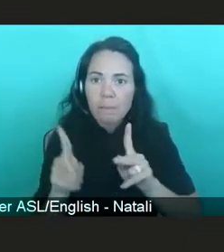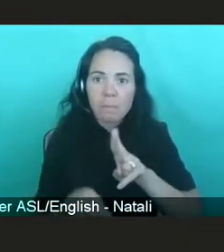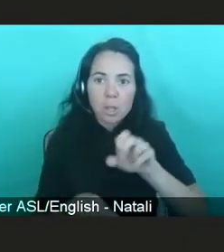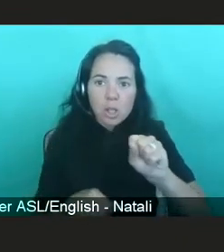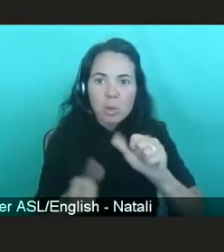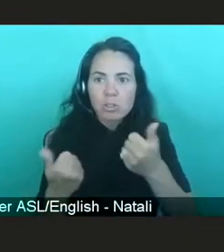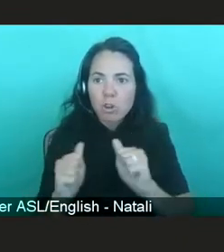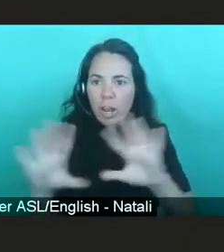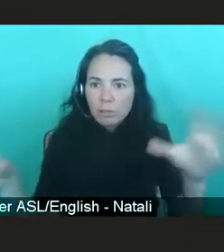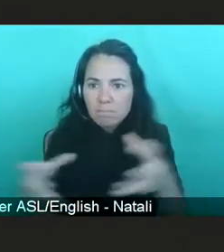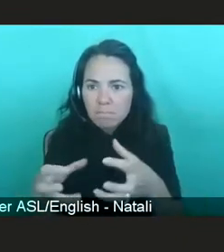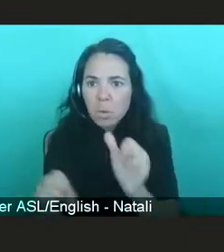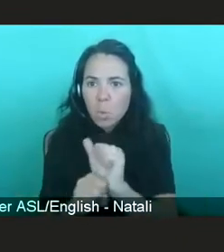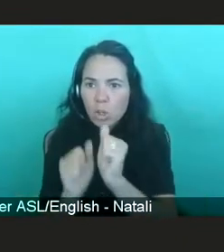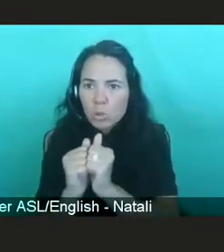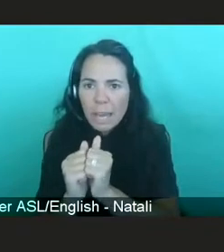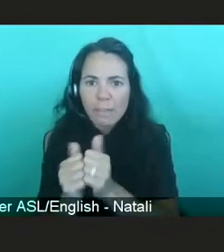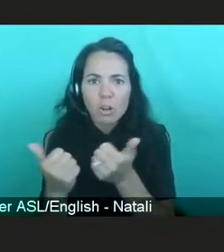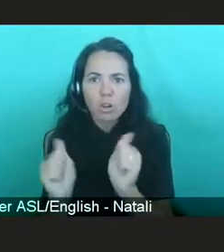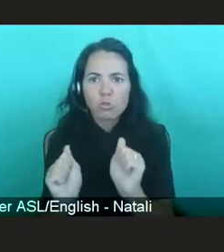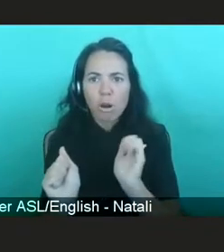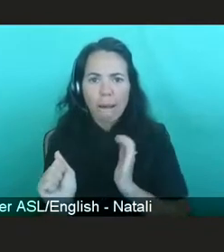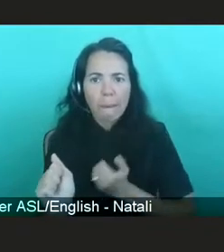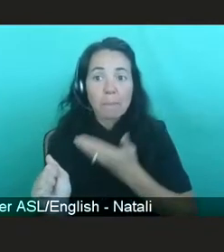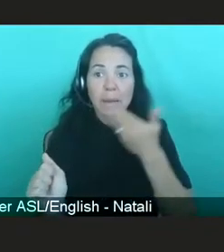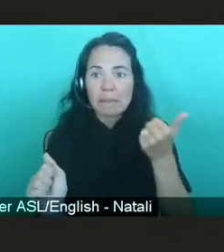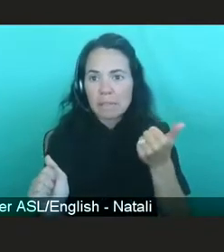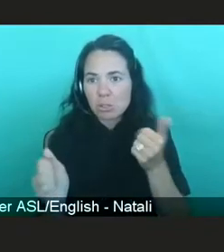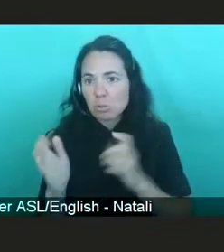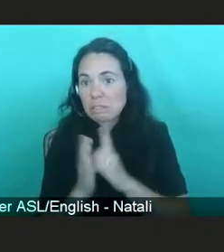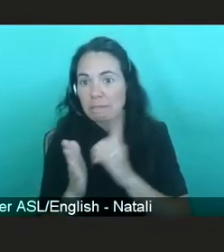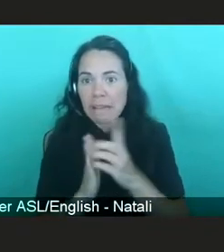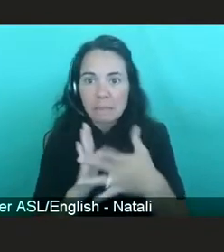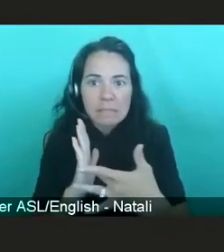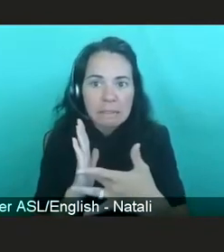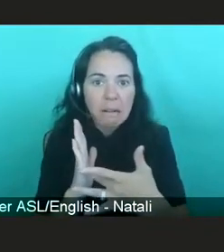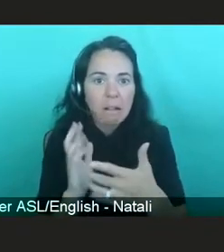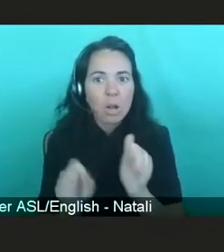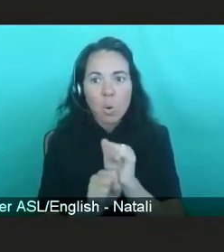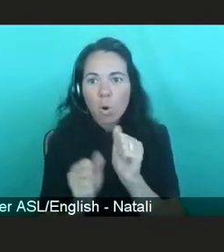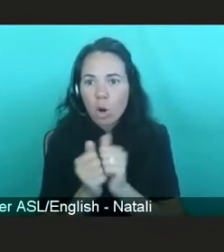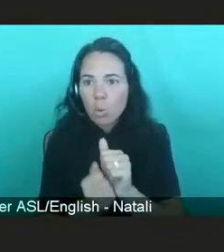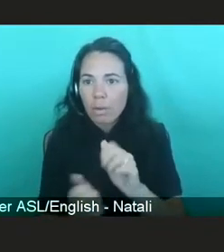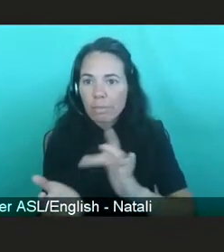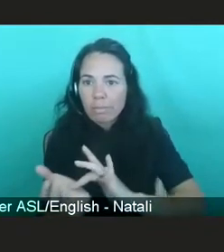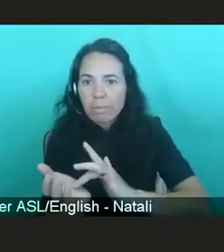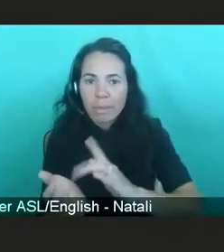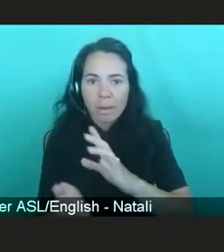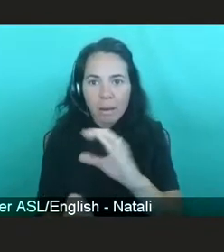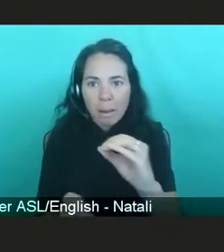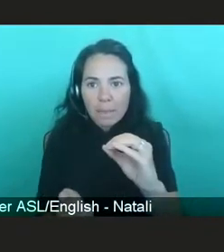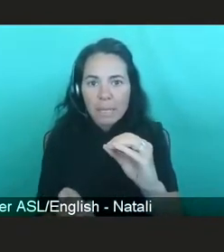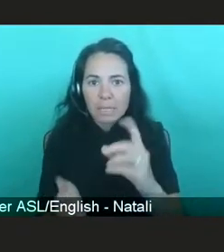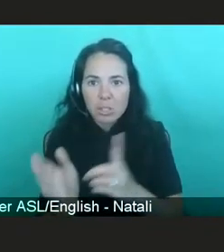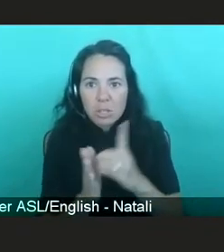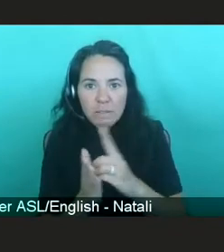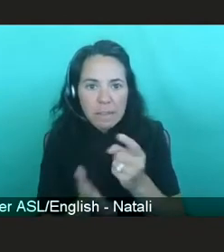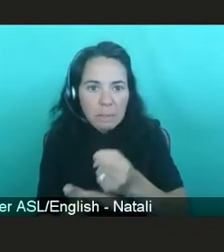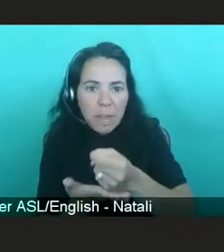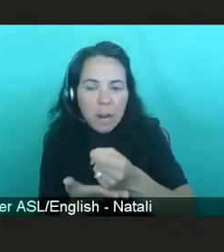do our best to actually develop the technologies, work with pharmaceutical companies to actually develop therapies for